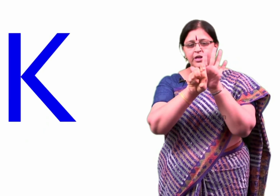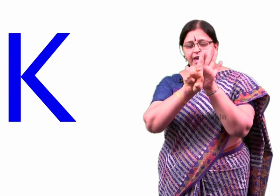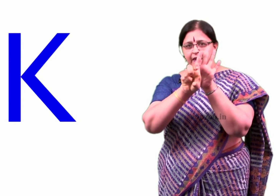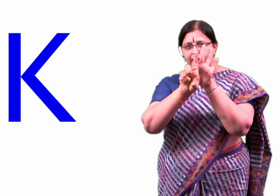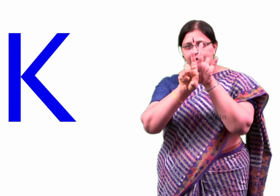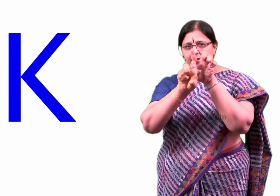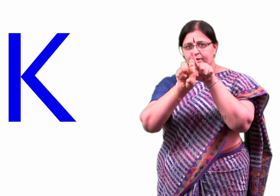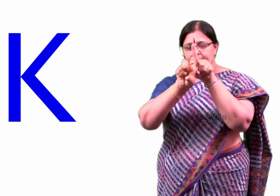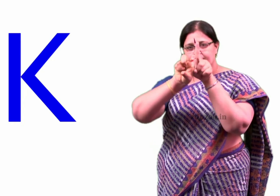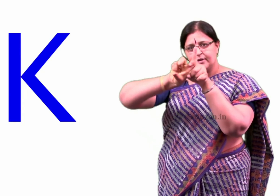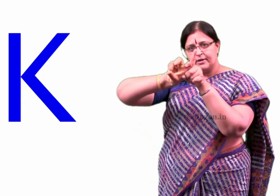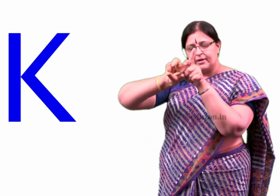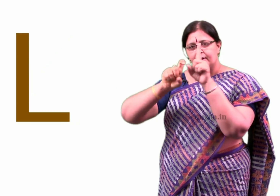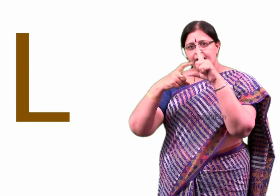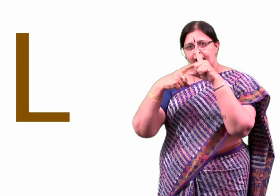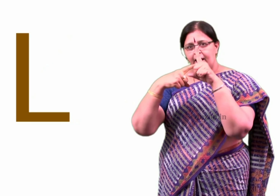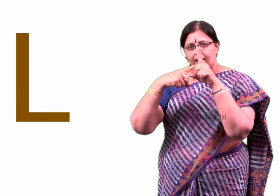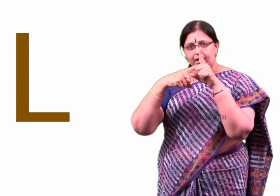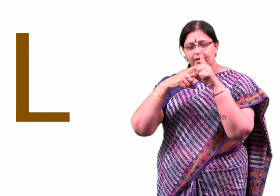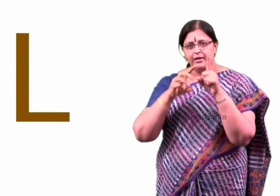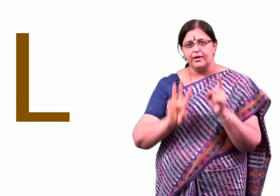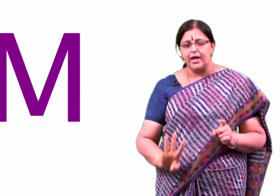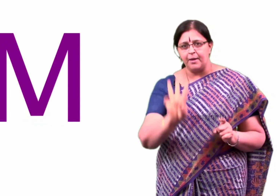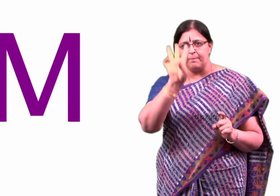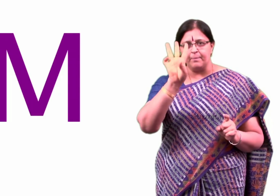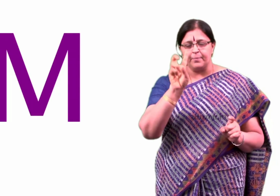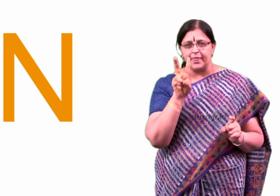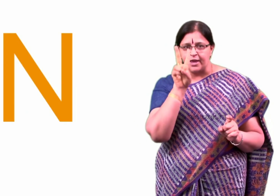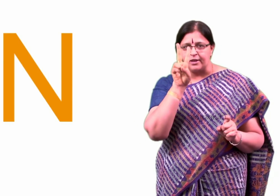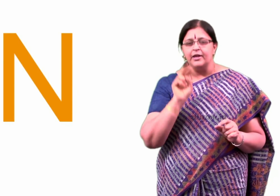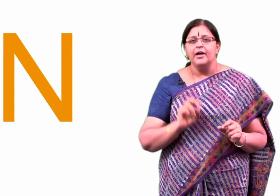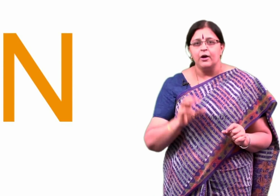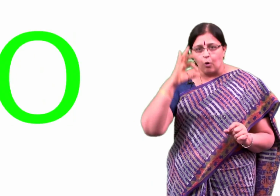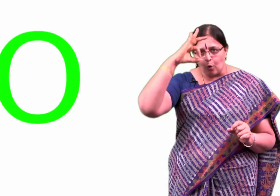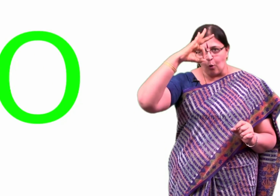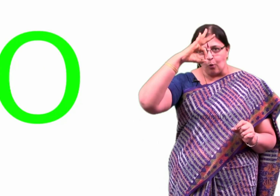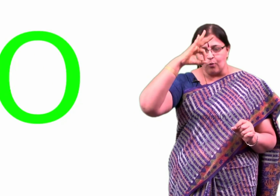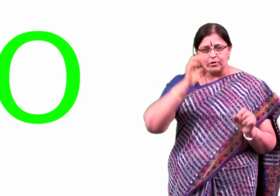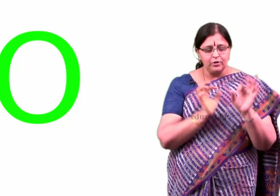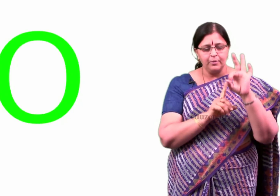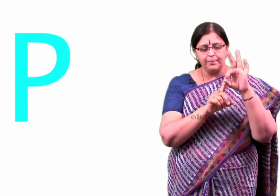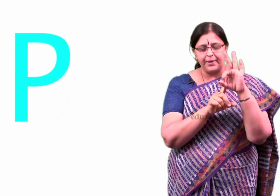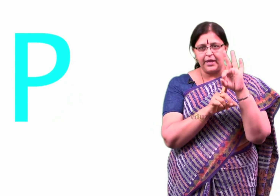K, L, M, N, O, P,